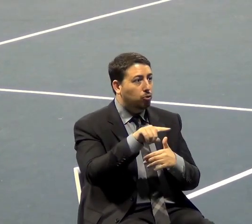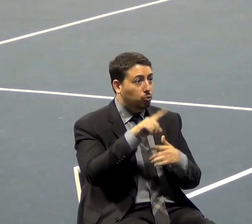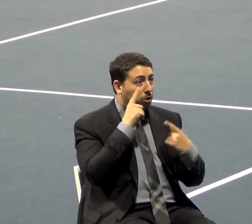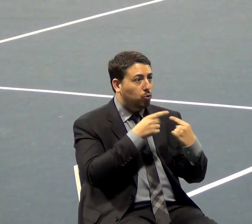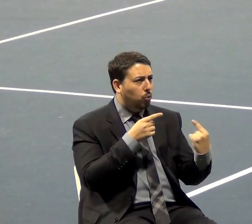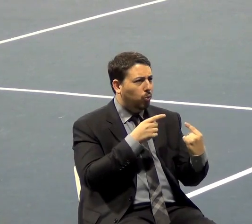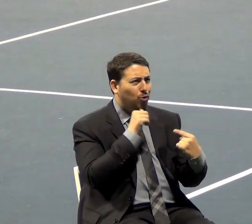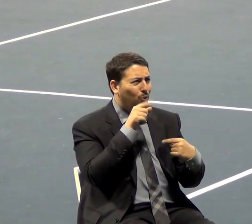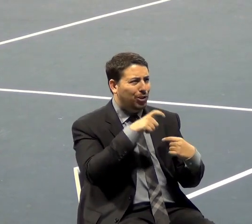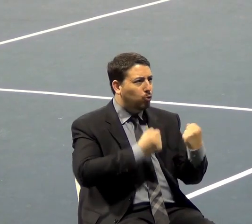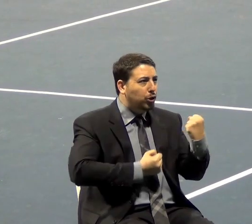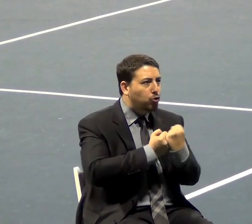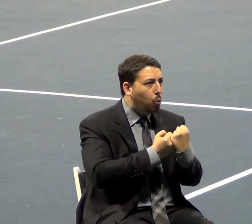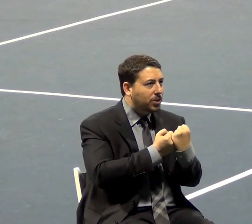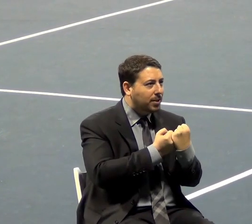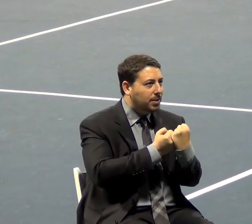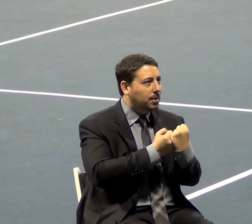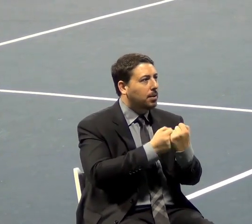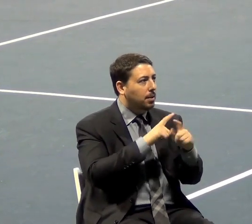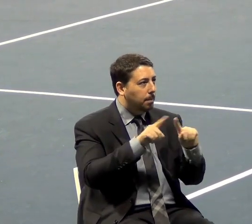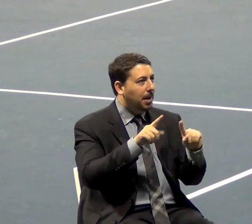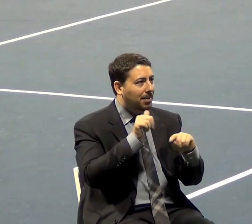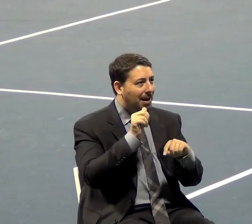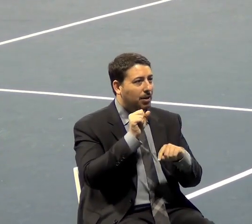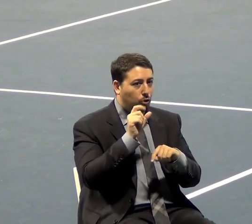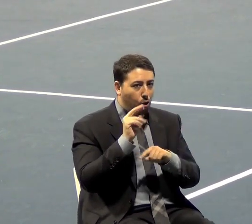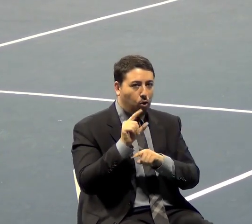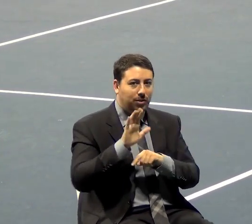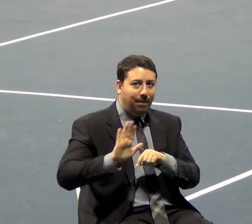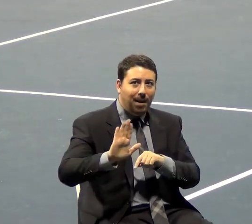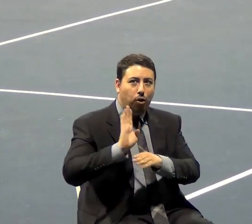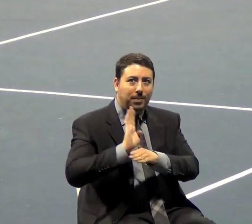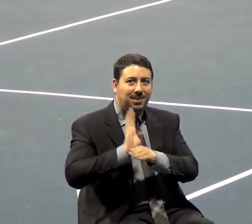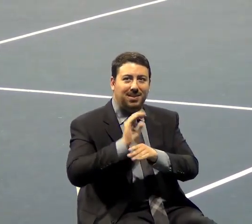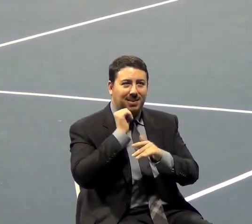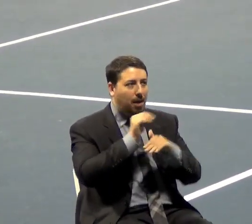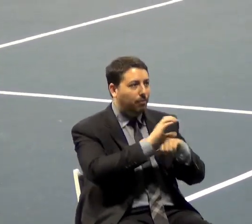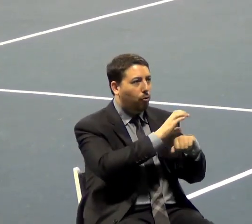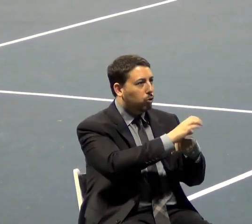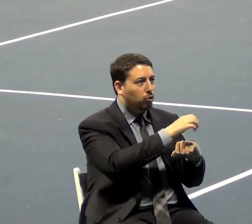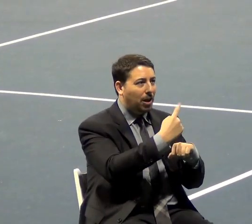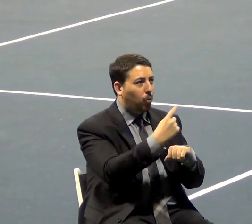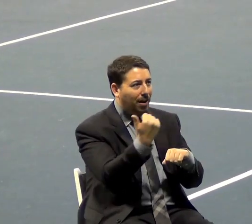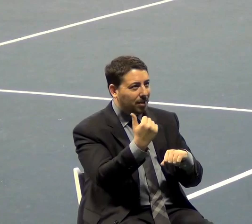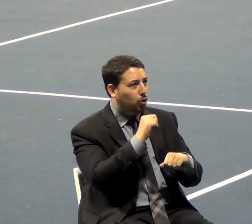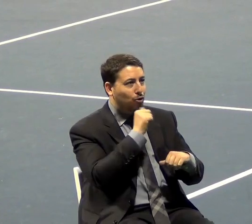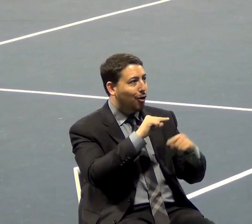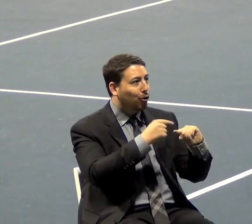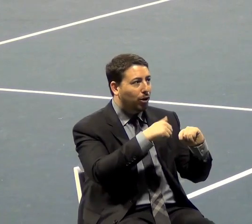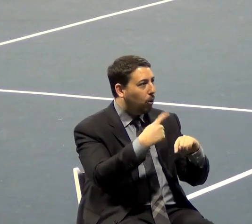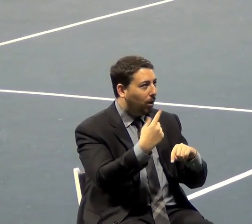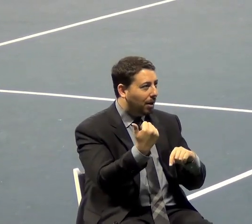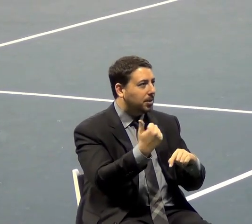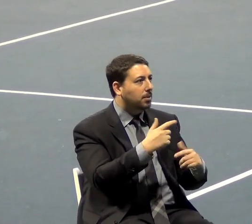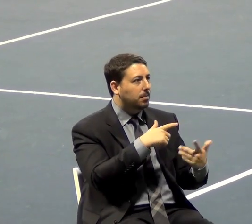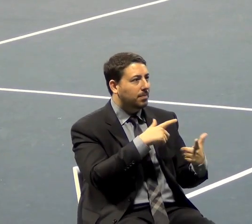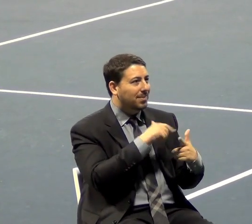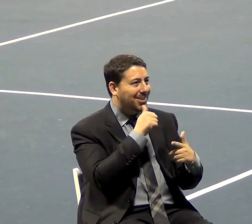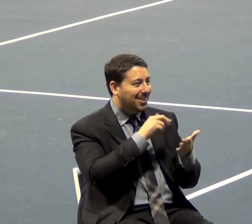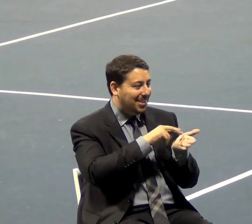don't have to endorse them. As long as it's their business and not forcing them on anybody else or hurting anybody, it doesn't mean you endorse what they're doing.